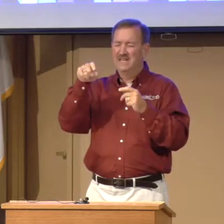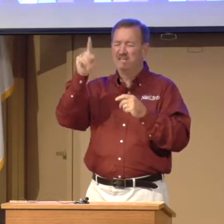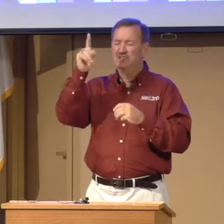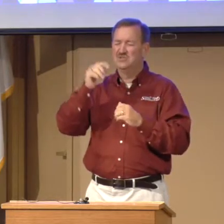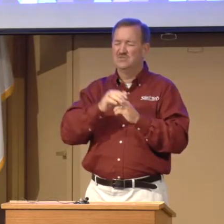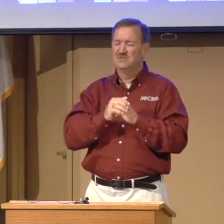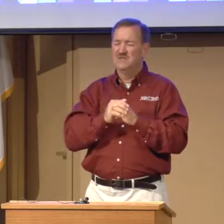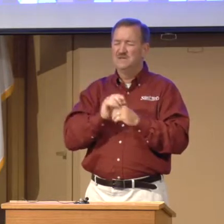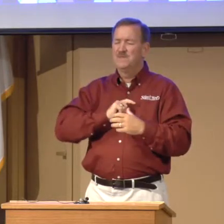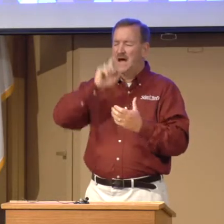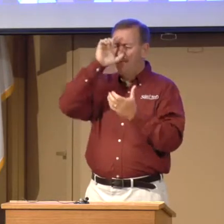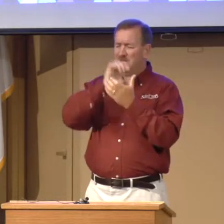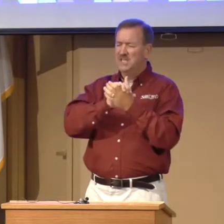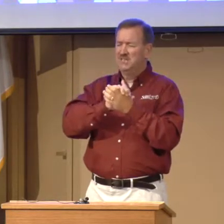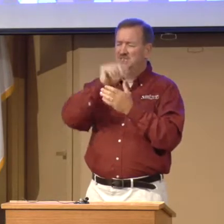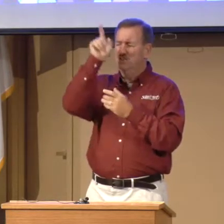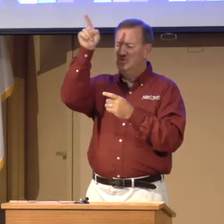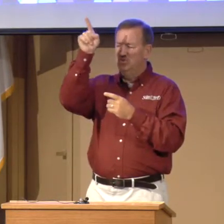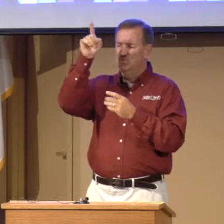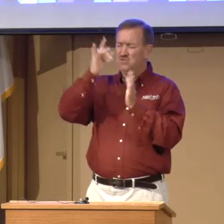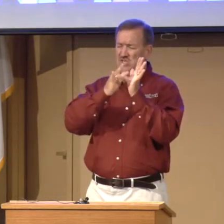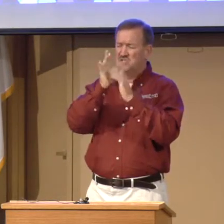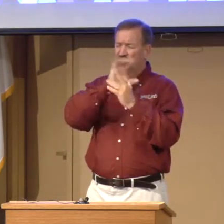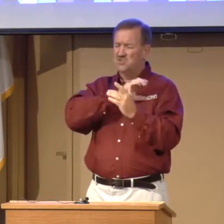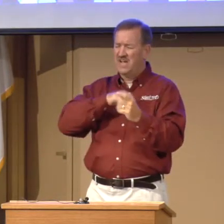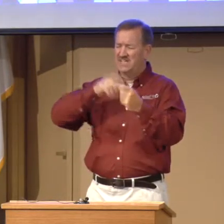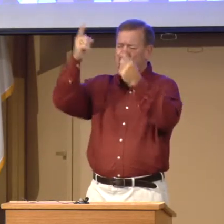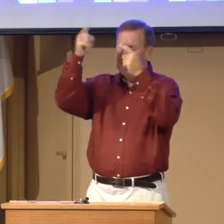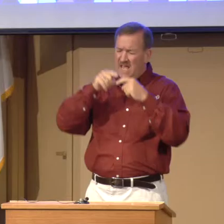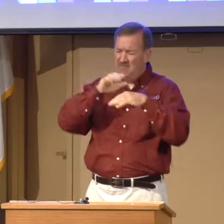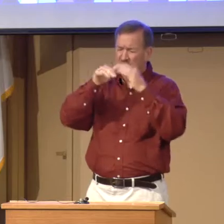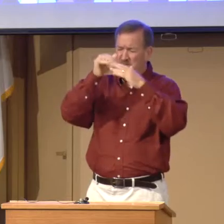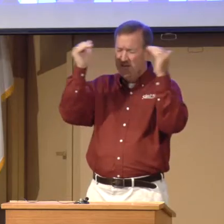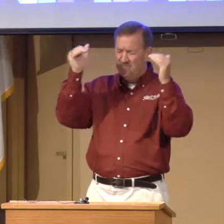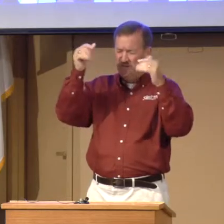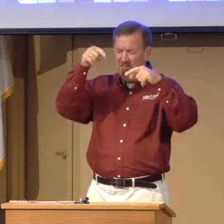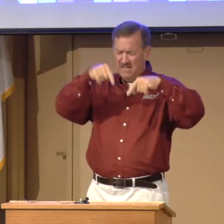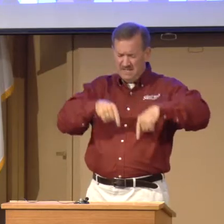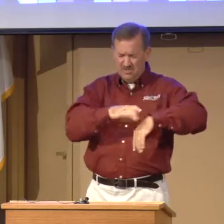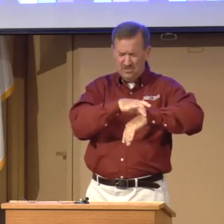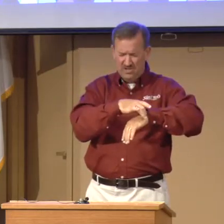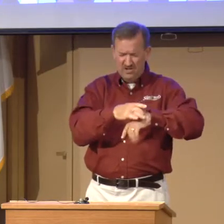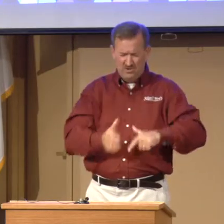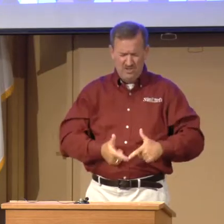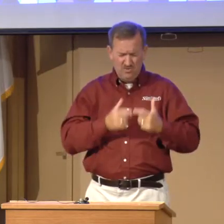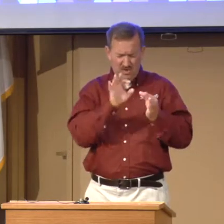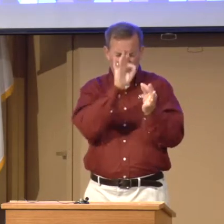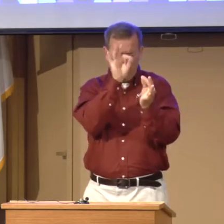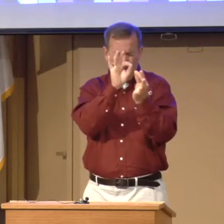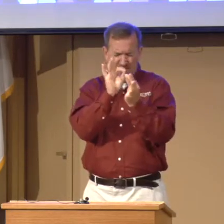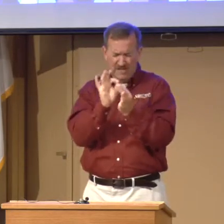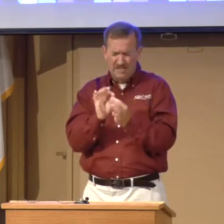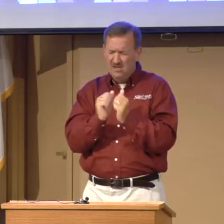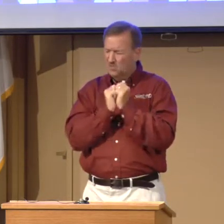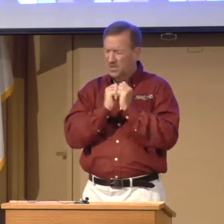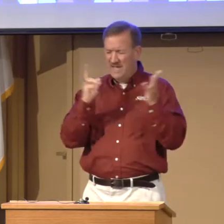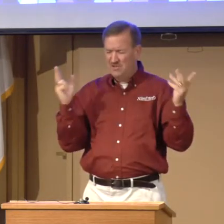I need you. I believe that you, Jesus Christ, came from heaven here to the earth. And you live perfect, without